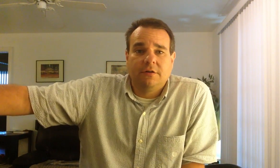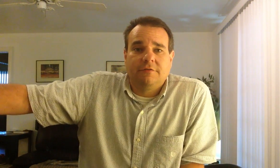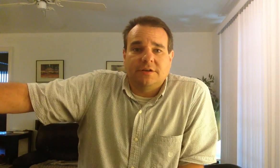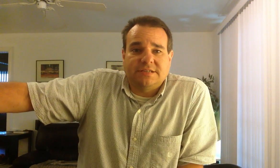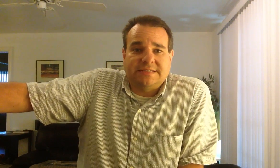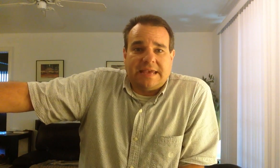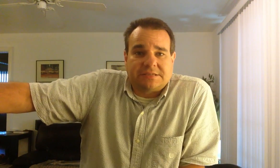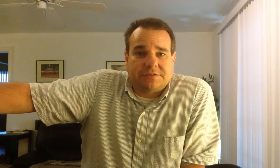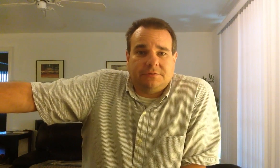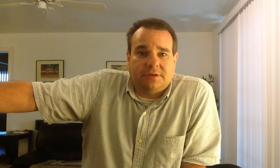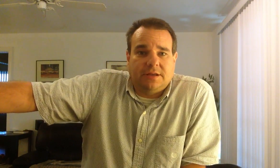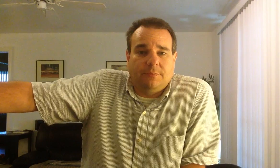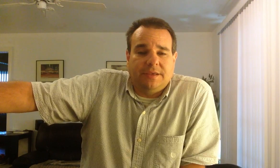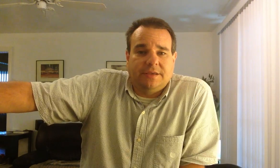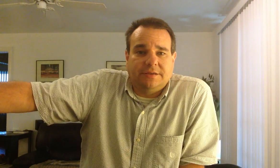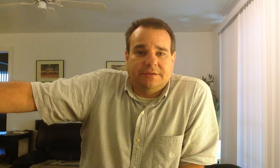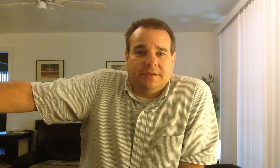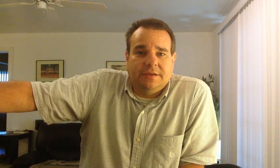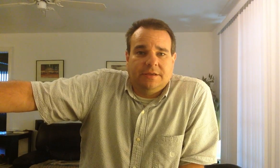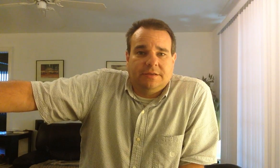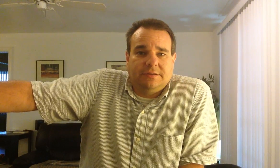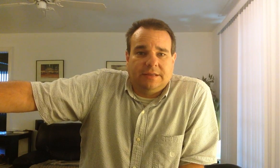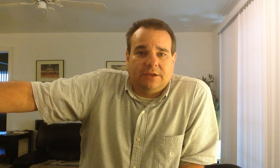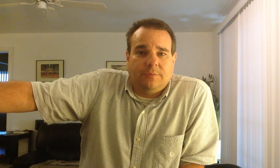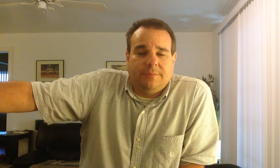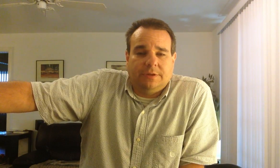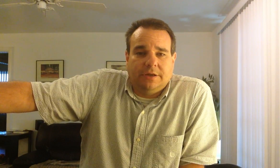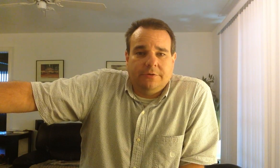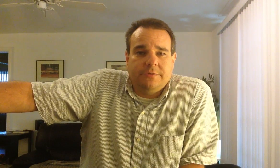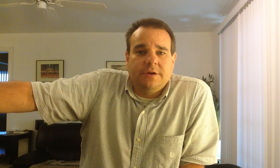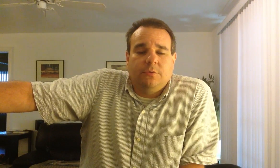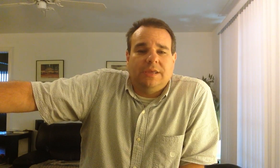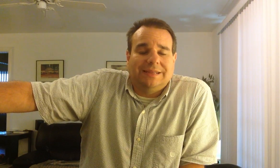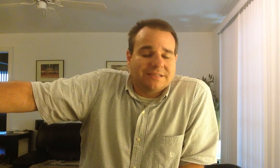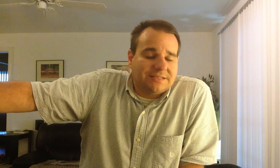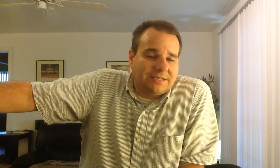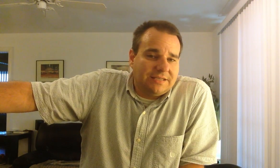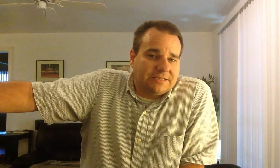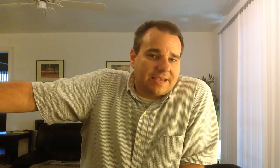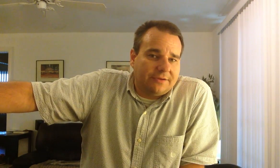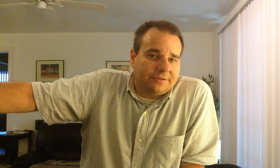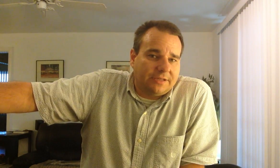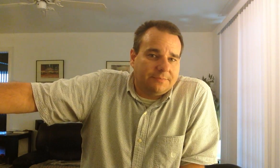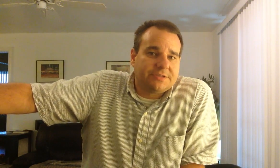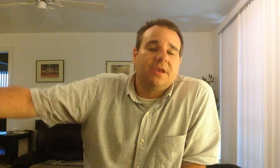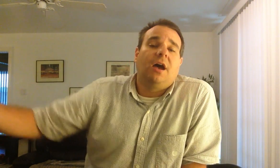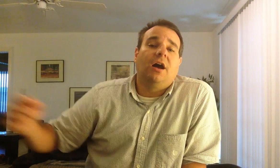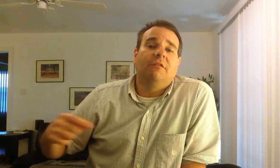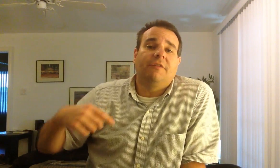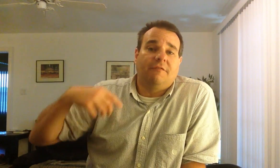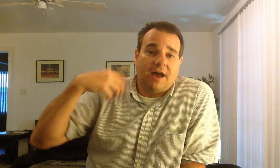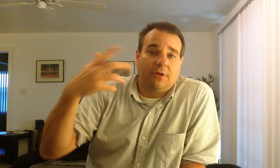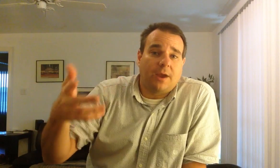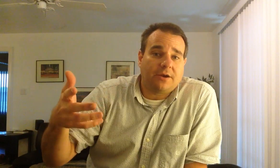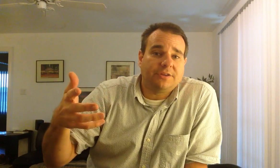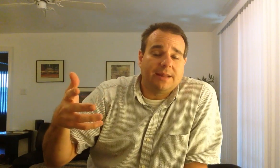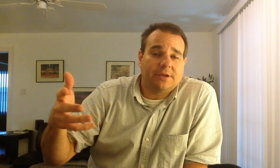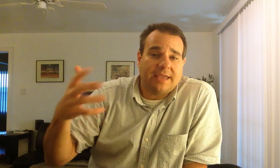for us to test. It'll be, the link will be below. We can listen to these sound clips of a vinyl record that I'm going to